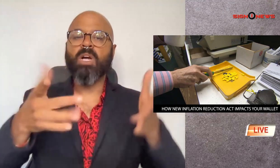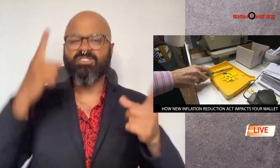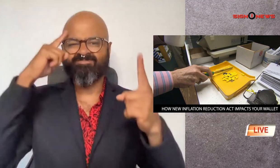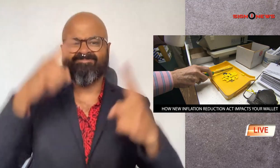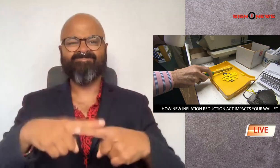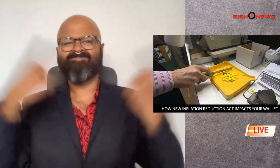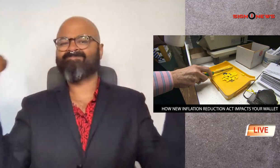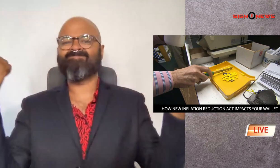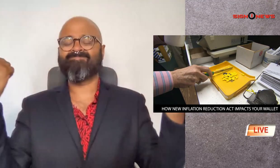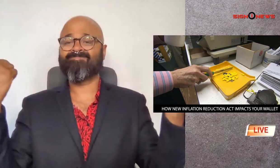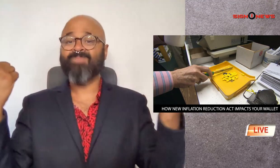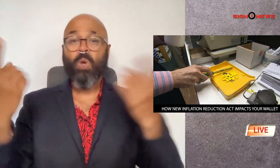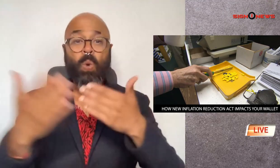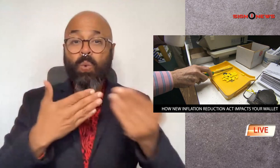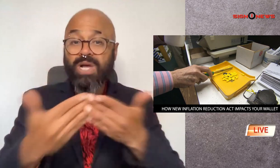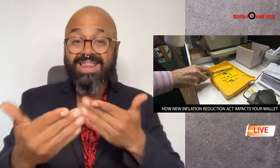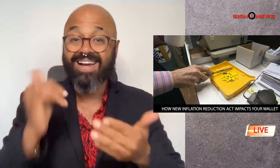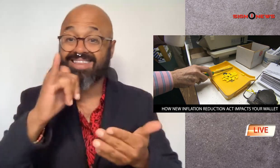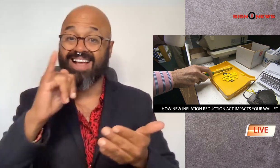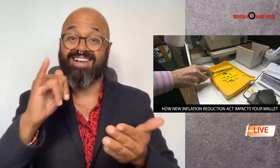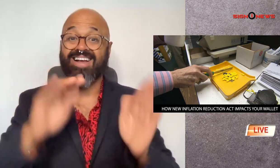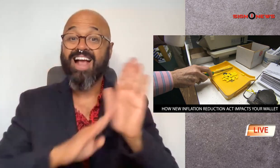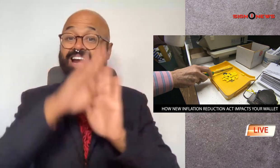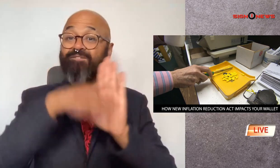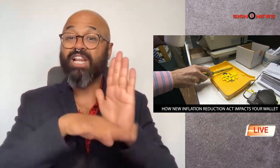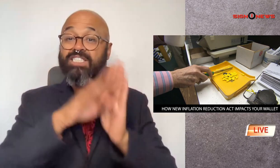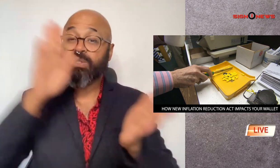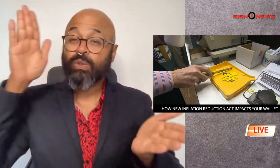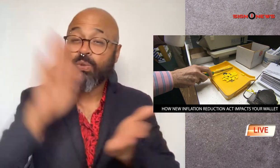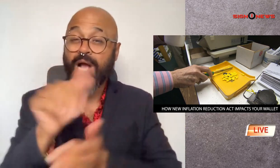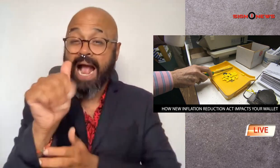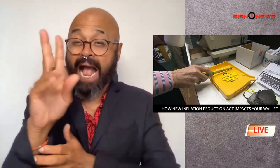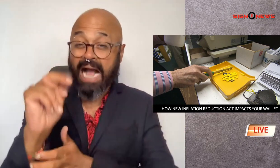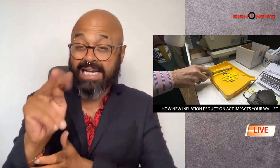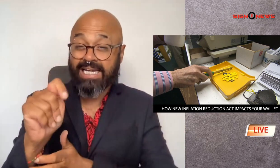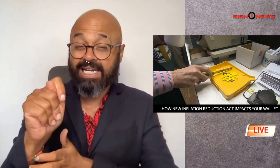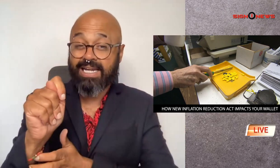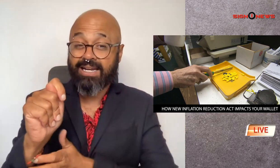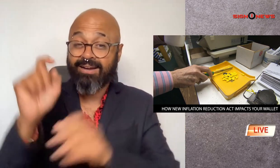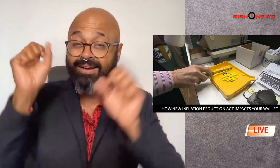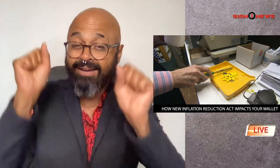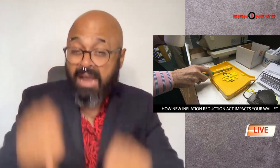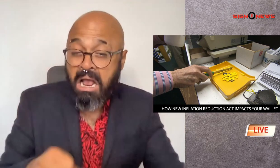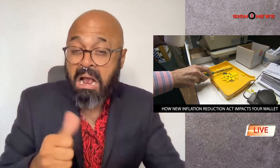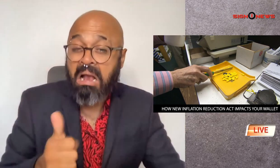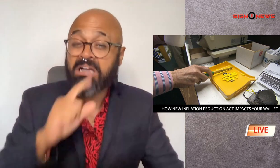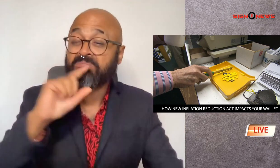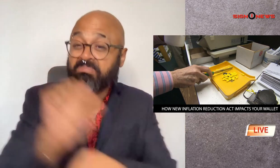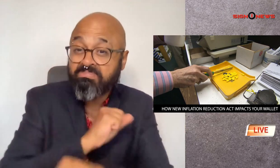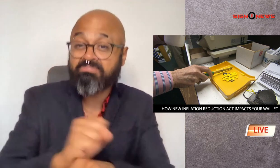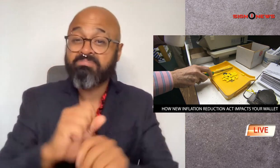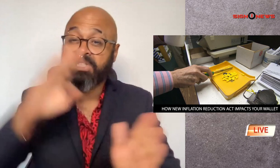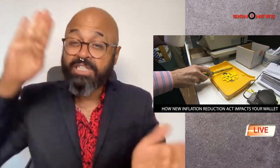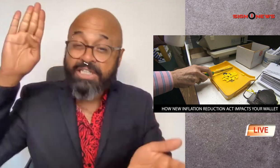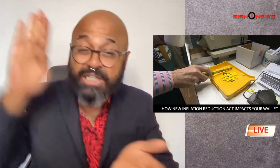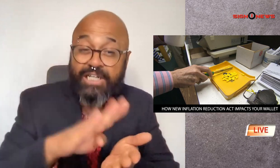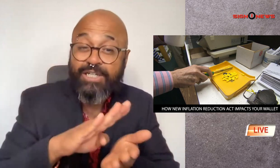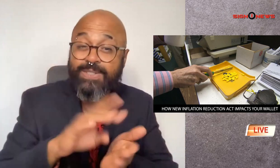economists disagree about whether the inflation reduction act will actually reduce inflation